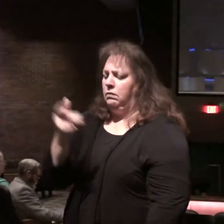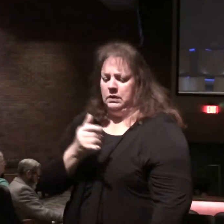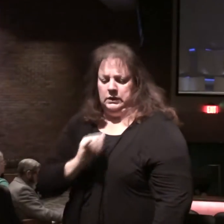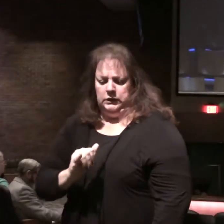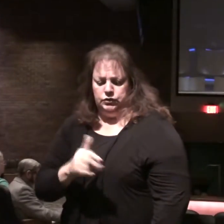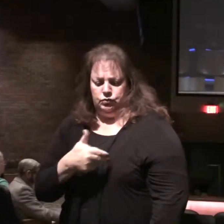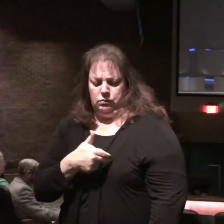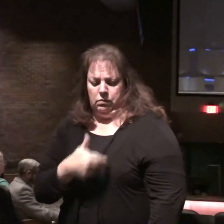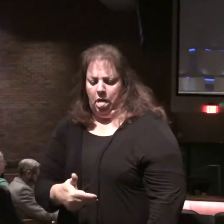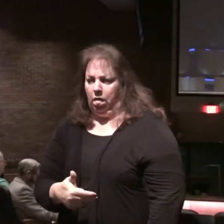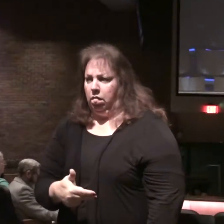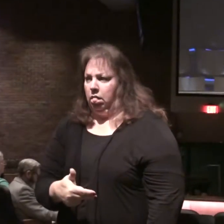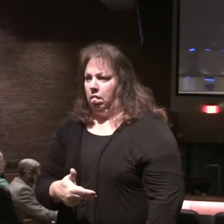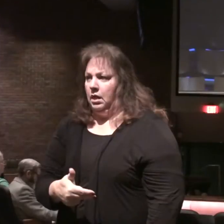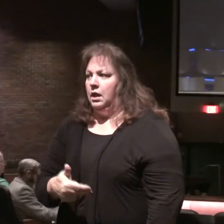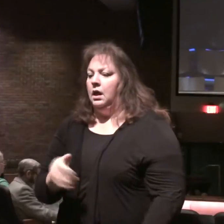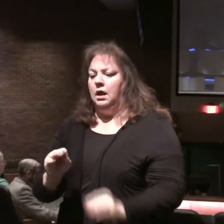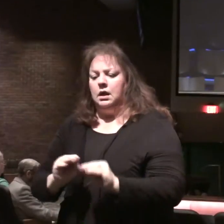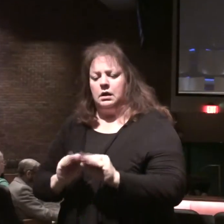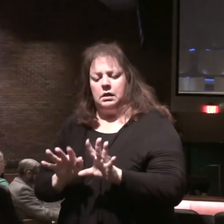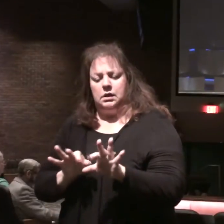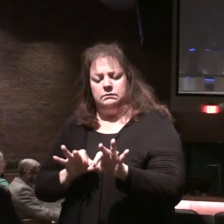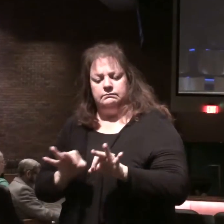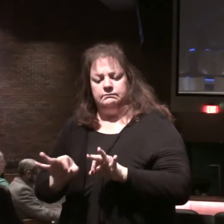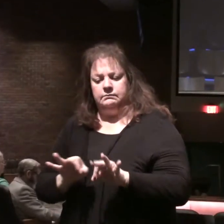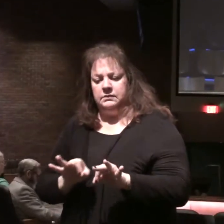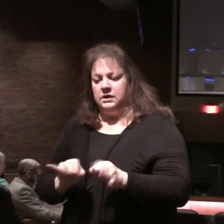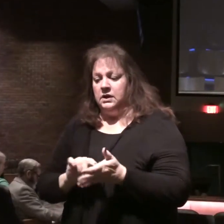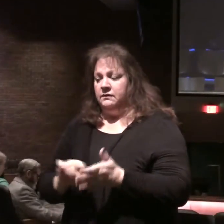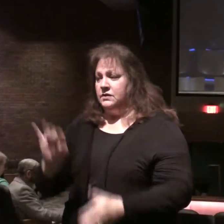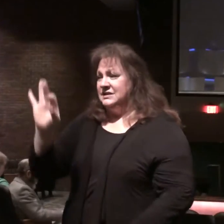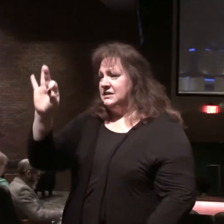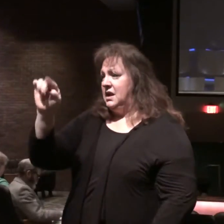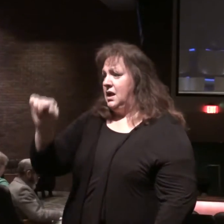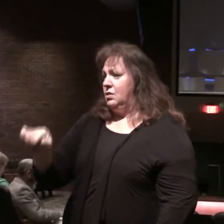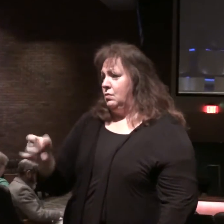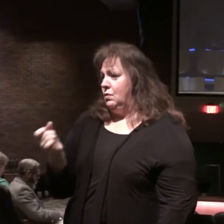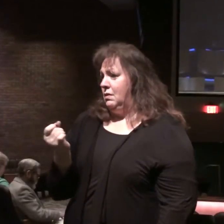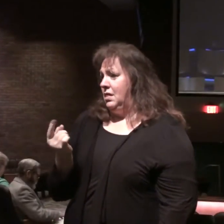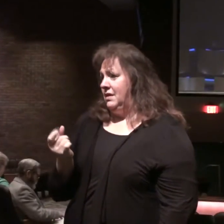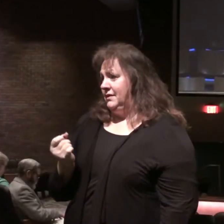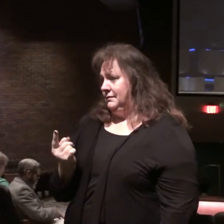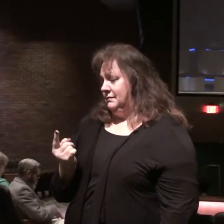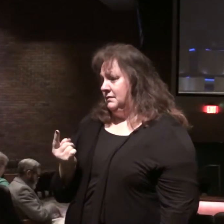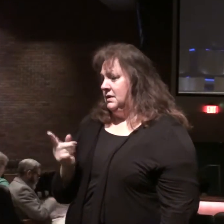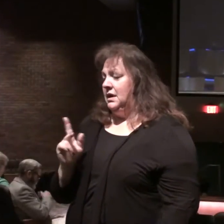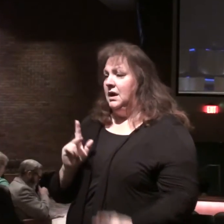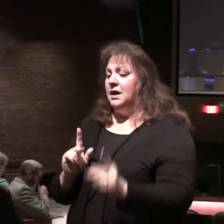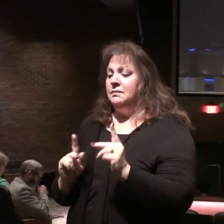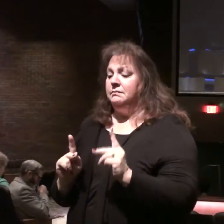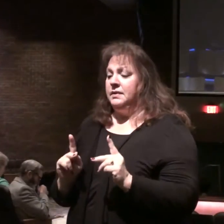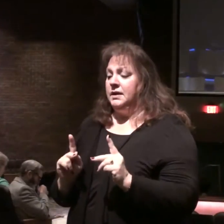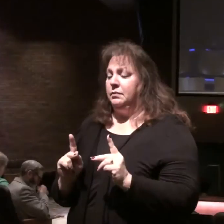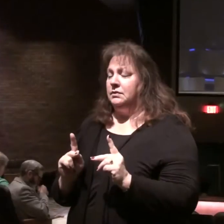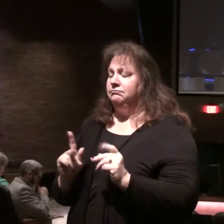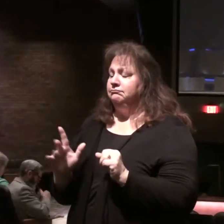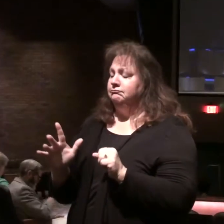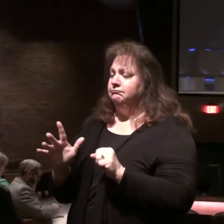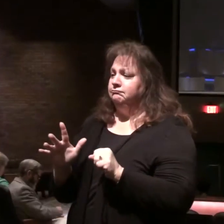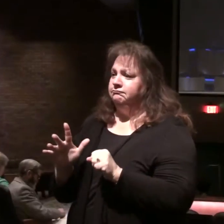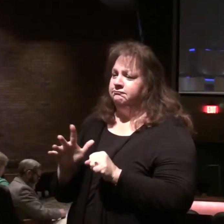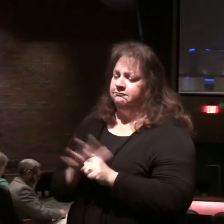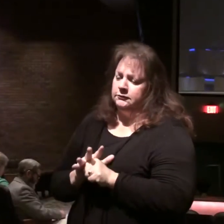very clear description of that in verses 9 to 11. When people bear the full